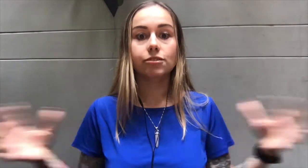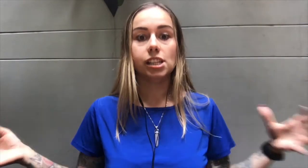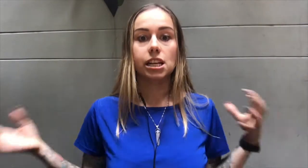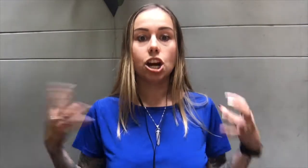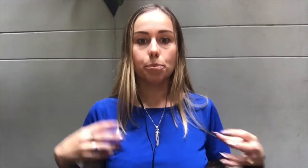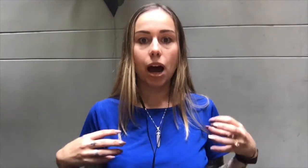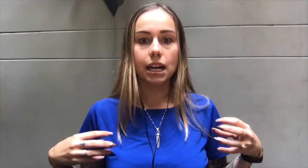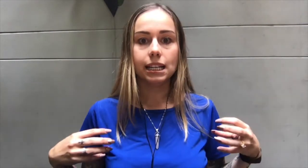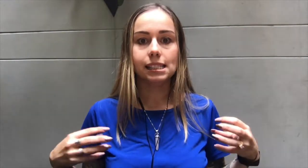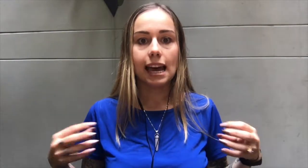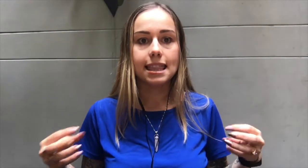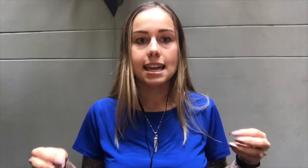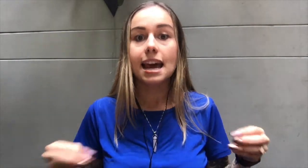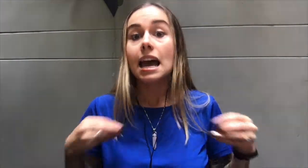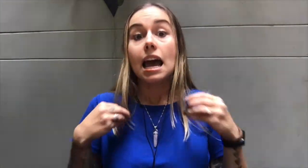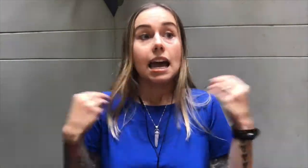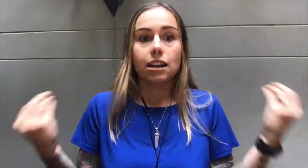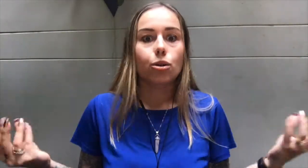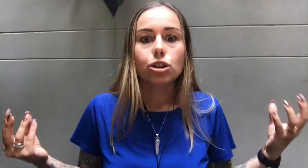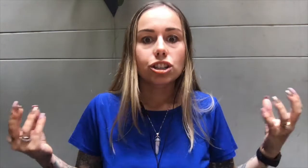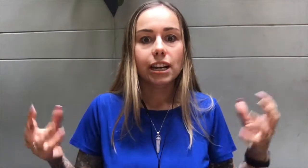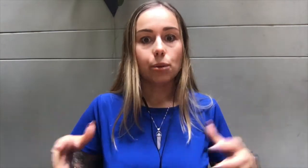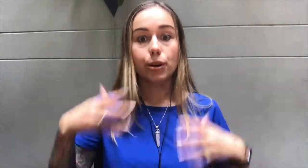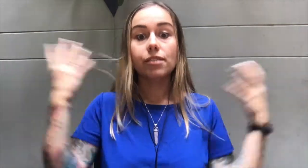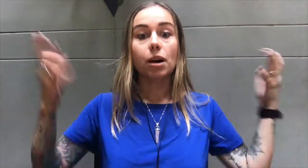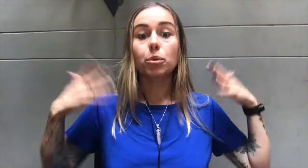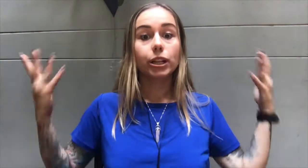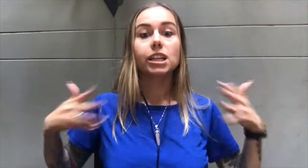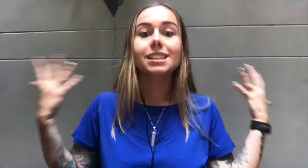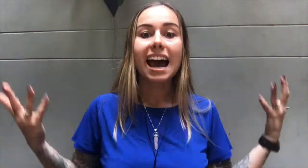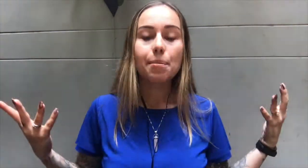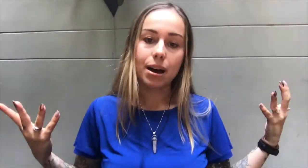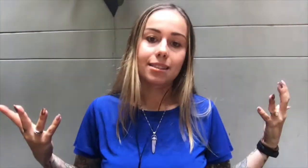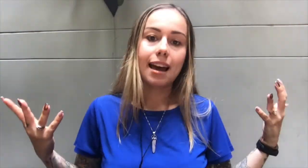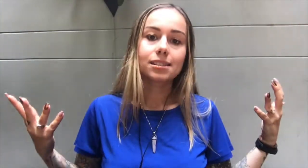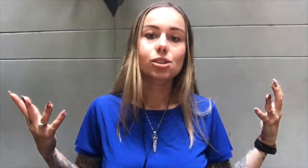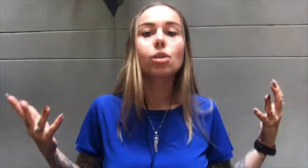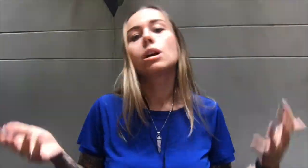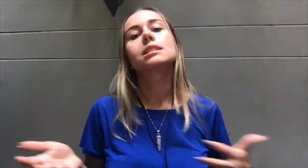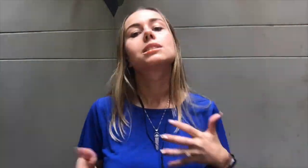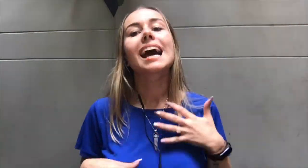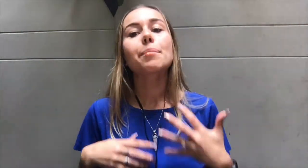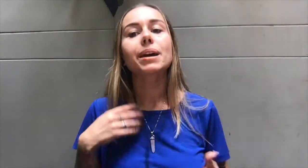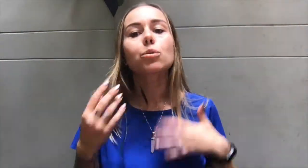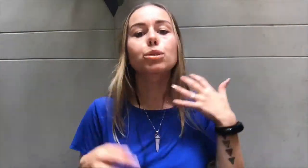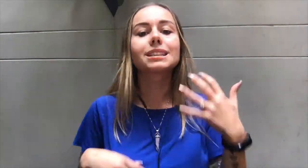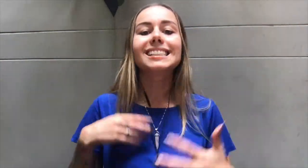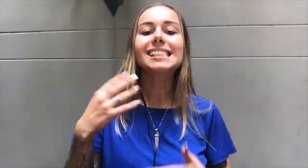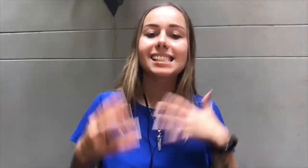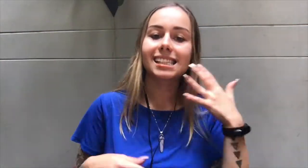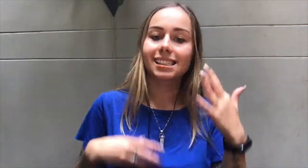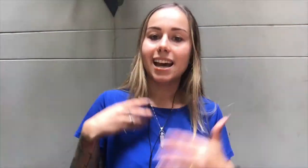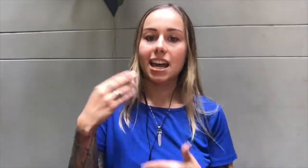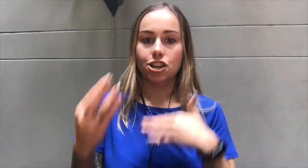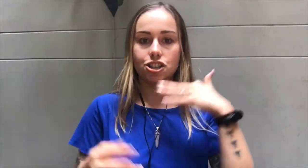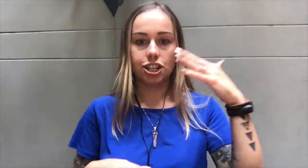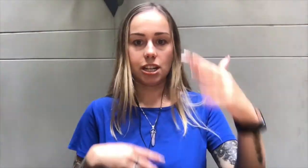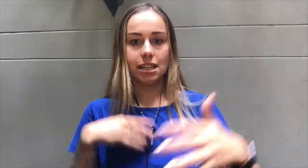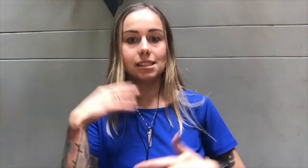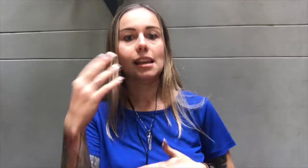in our bodies. And then in order to get rid of them, we need to tap on that. So tapping releases the energy inside